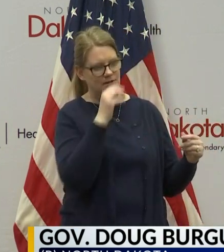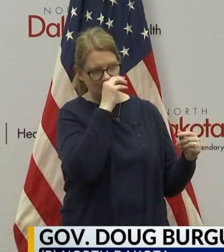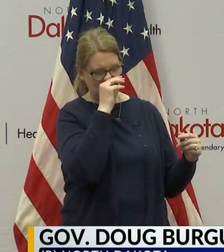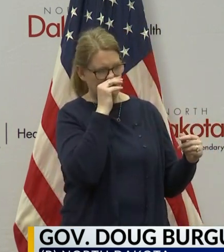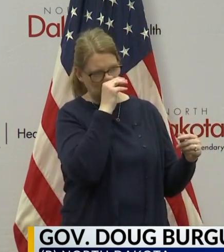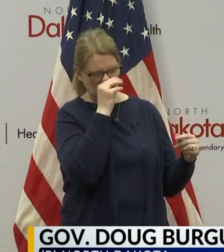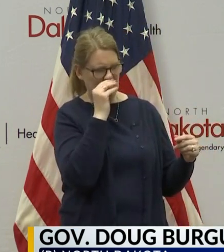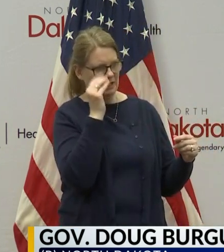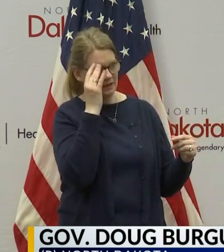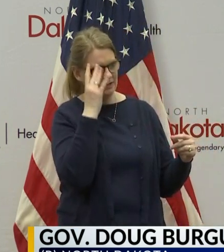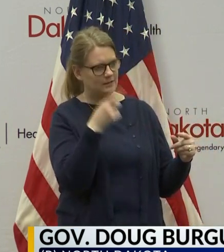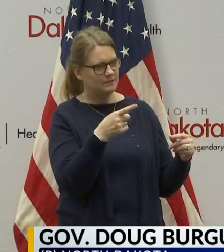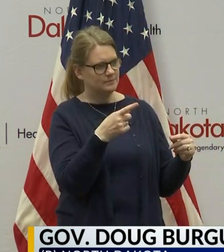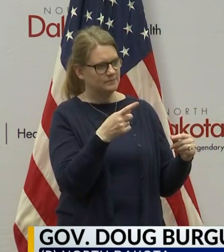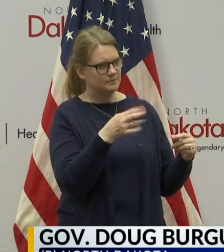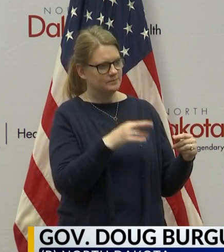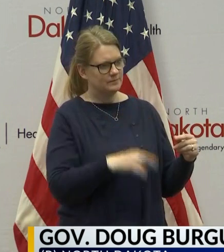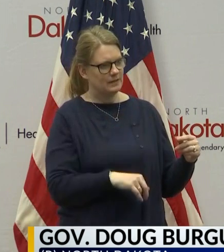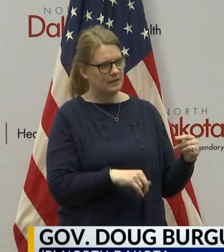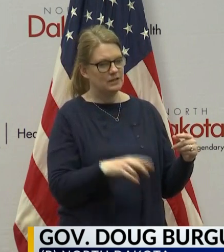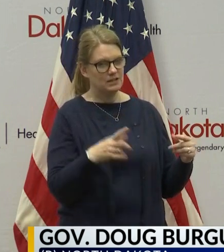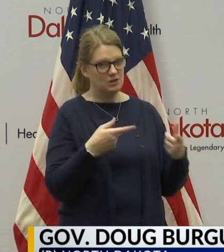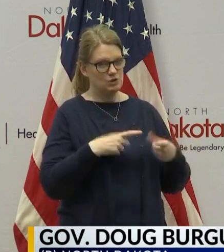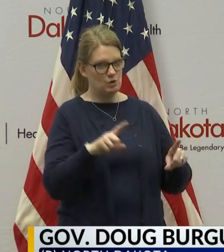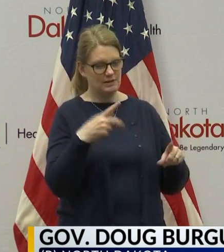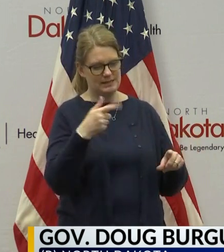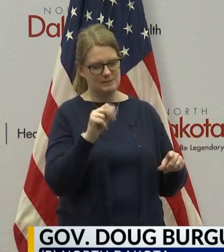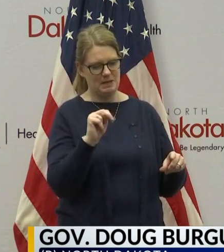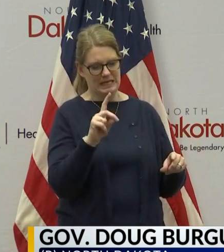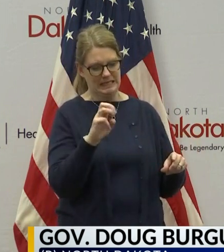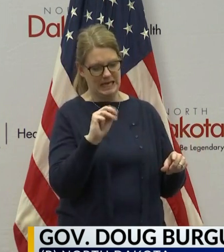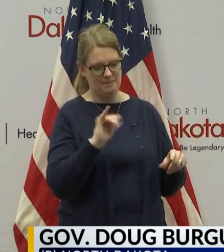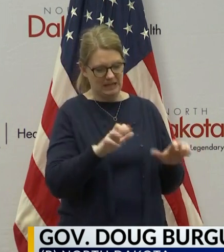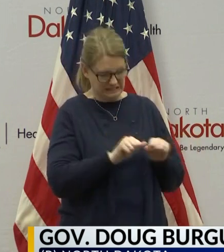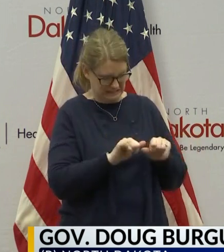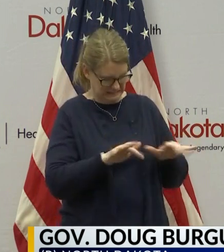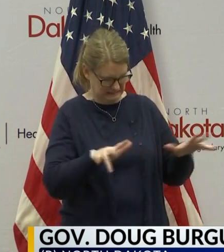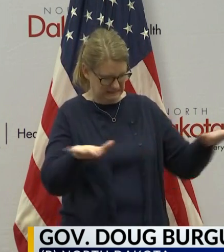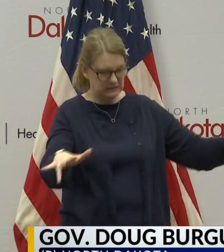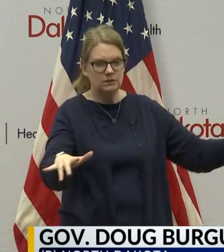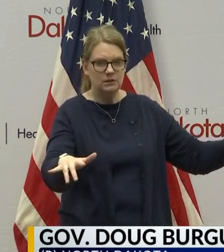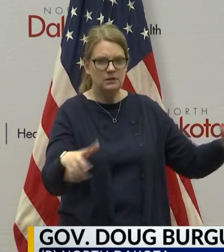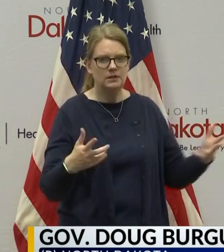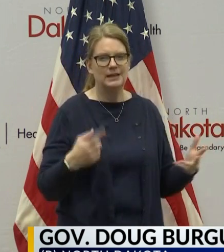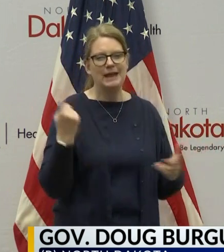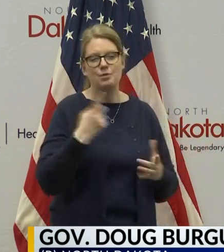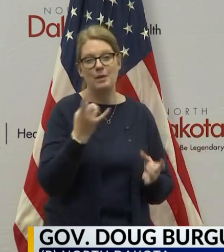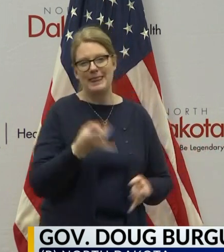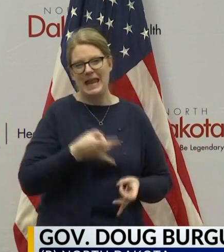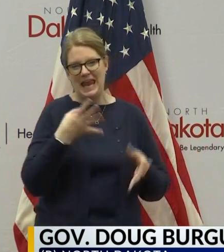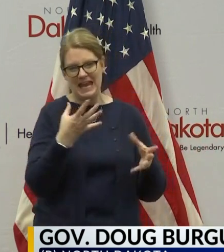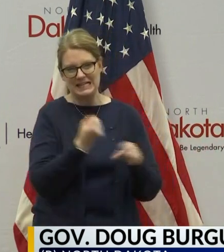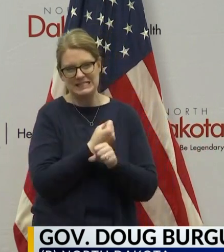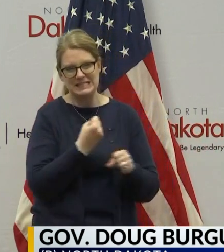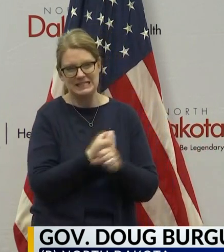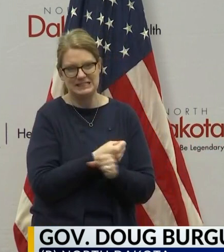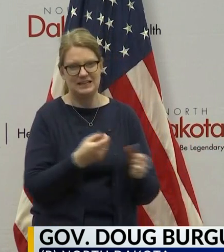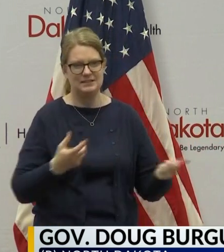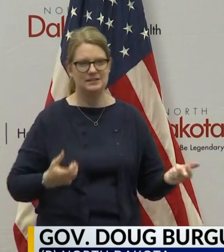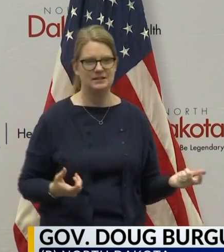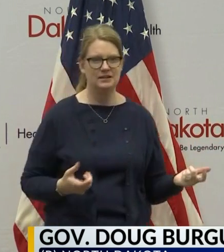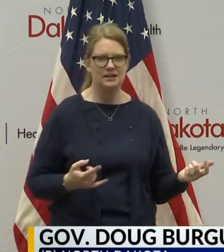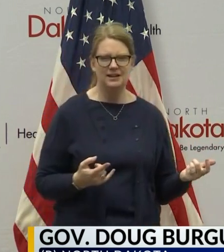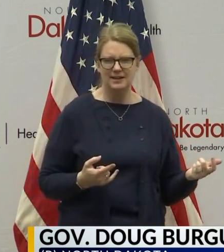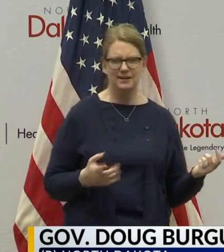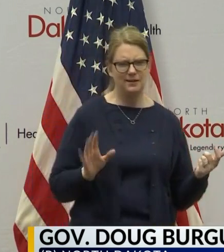I'm thinking here that, that, you know, this is a, during a pandemic is when, you know, for all of us that hated statistics, you know, maybe you